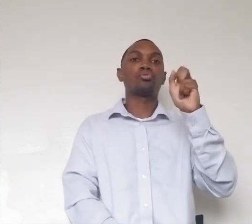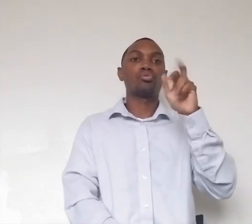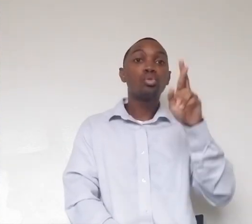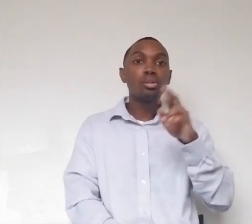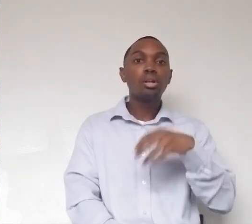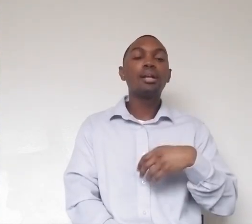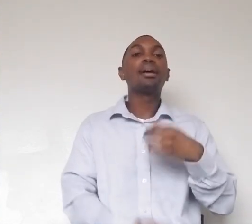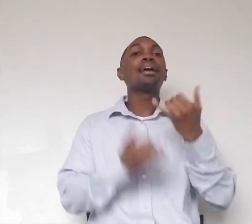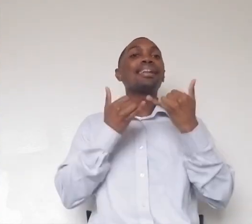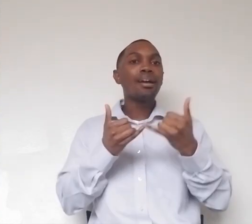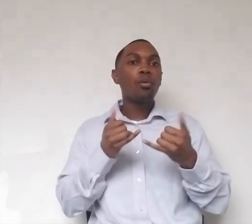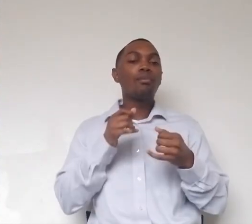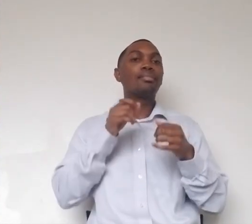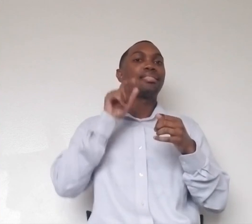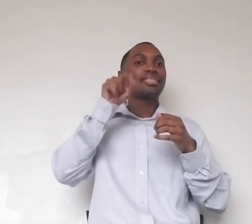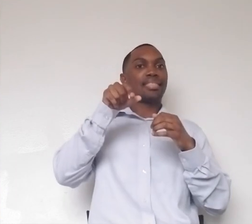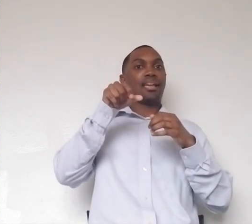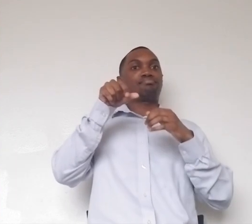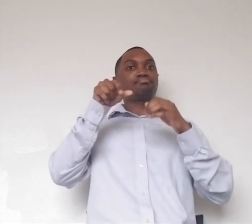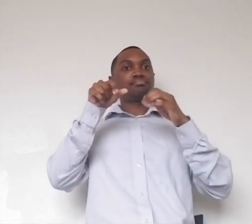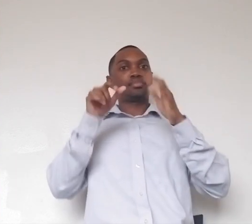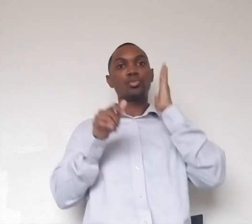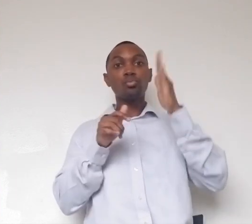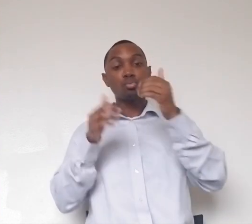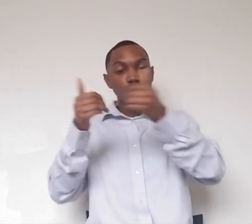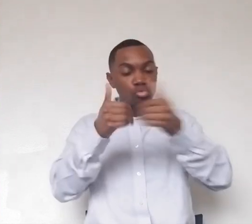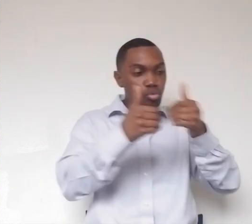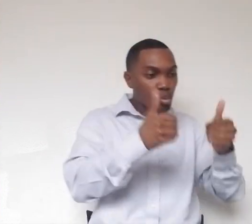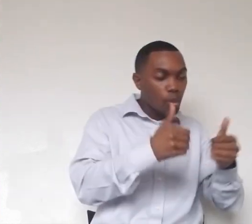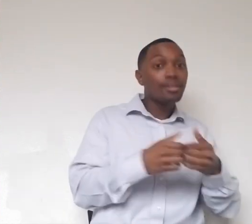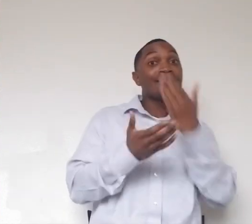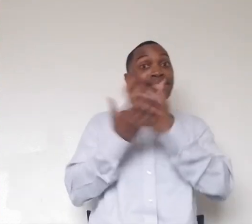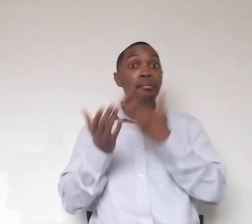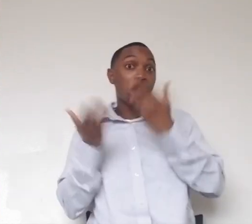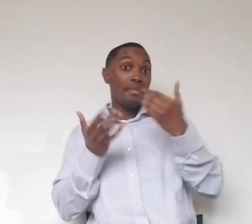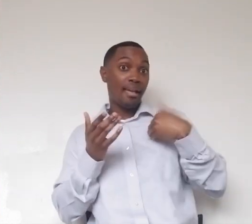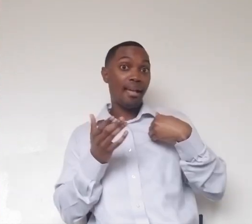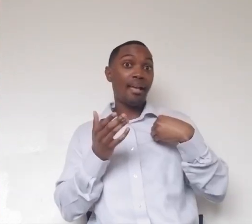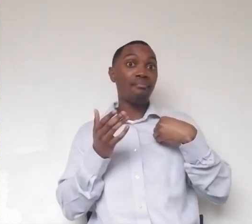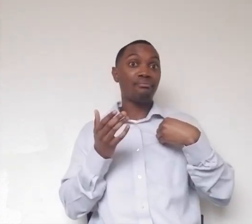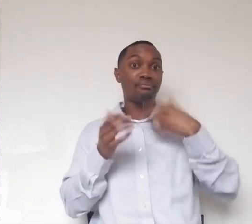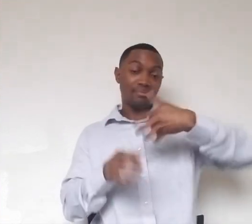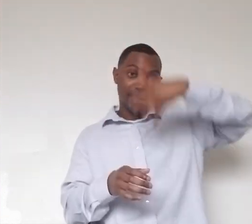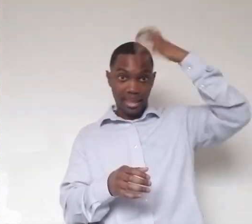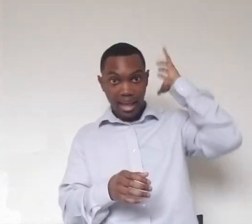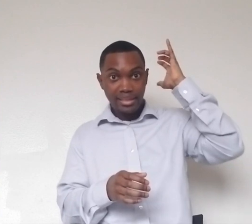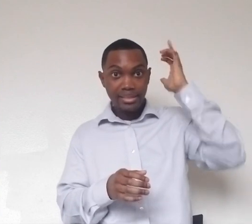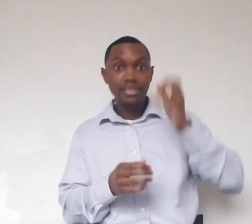trap images that you'll see will actually have lions in them, which is awesome. Um, so the way it works is scientists working in Kruger National Park in South